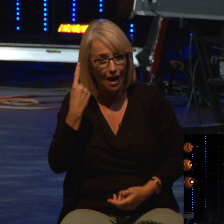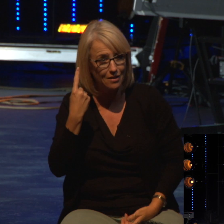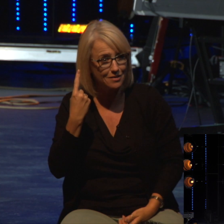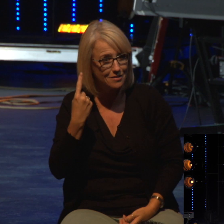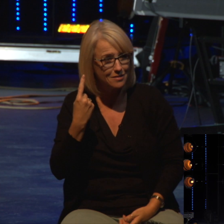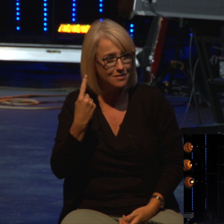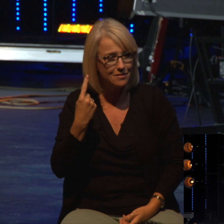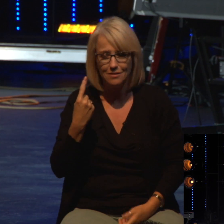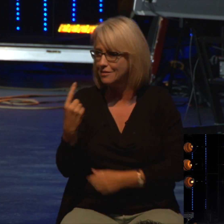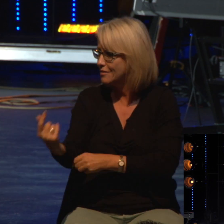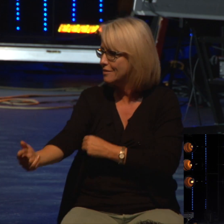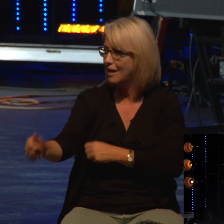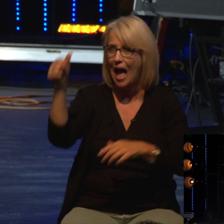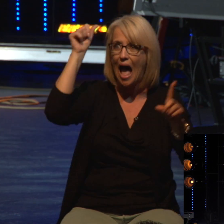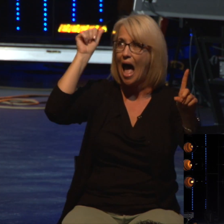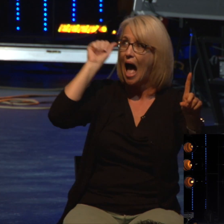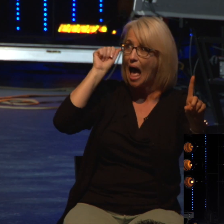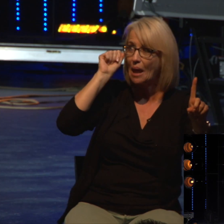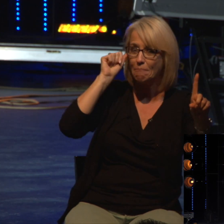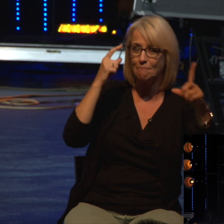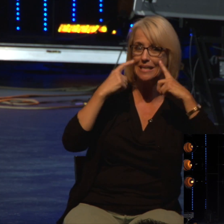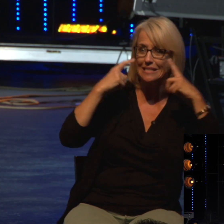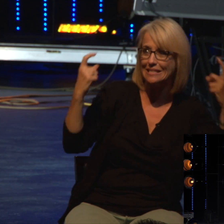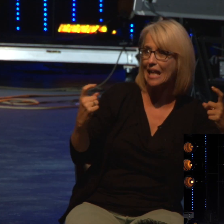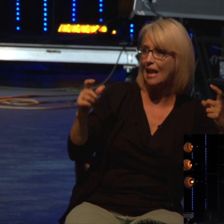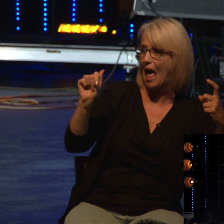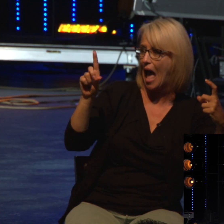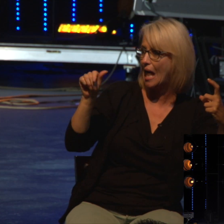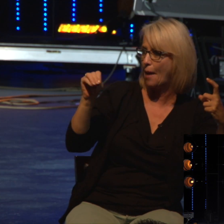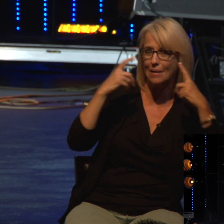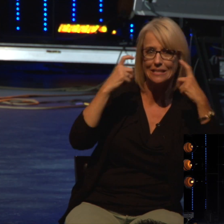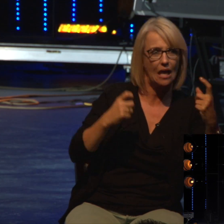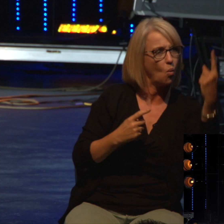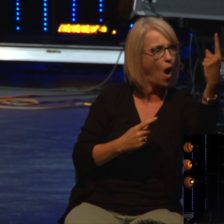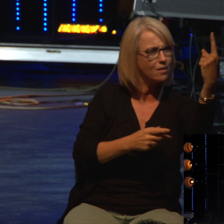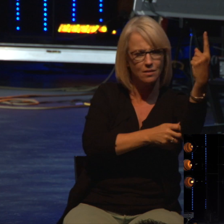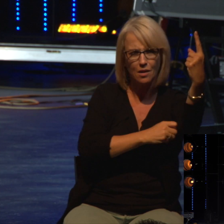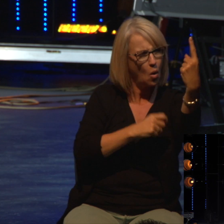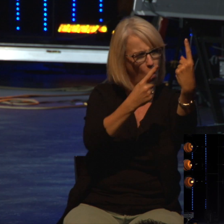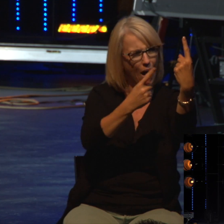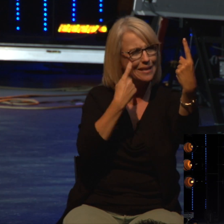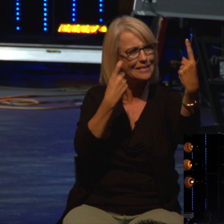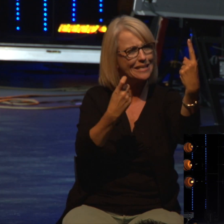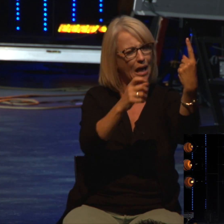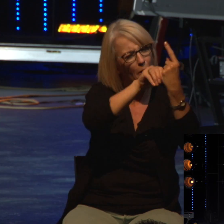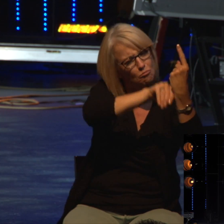Adam sinned in the garden of Eden. Through Adam we receive a sin nature.